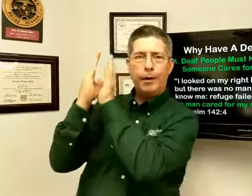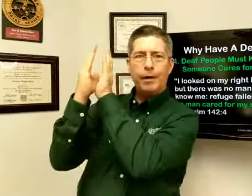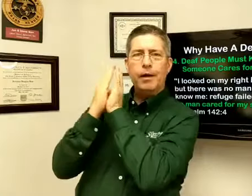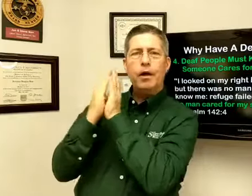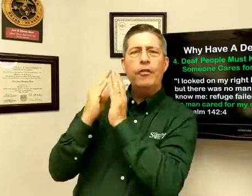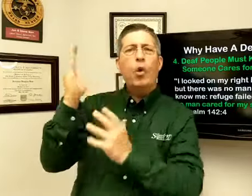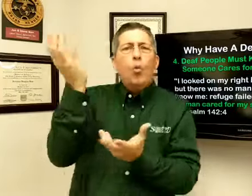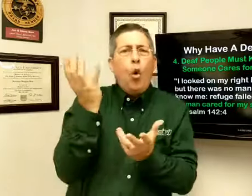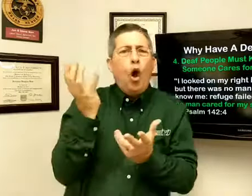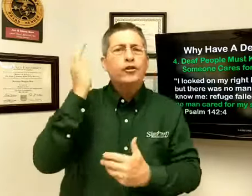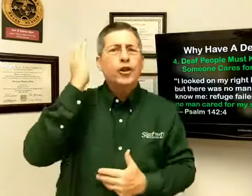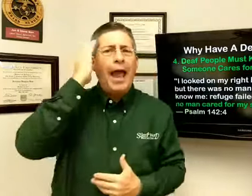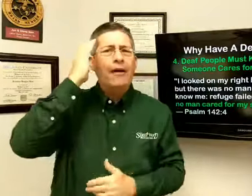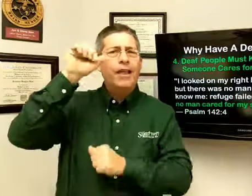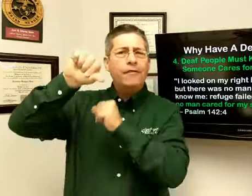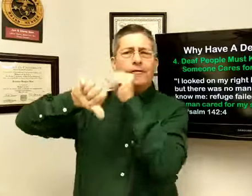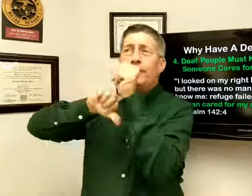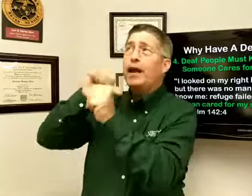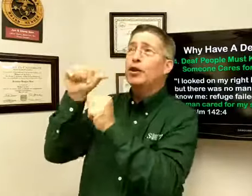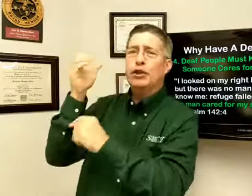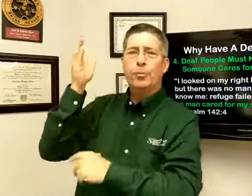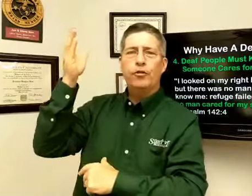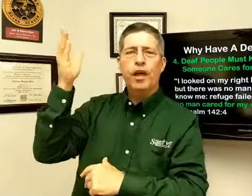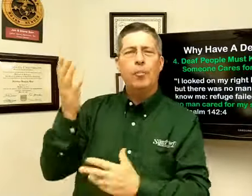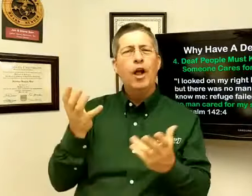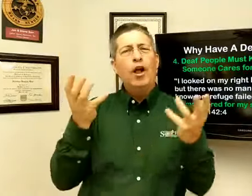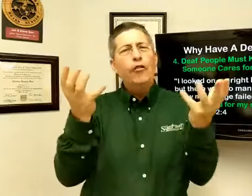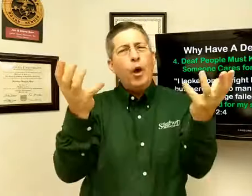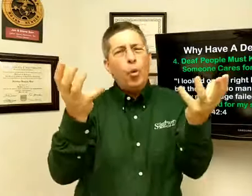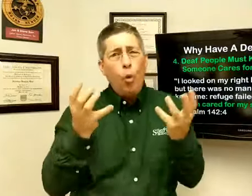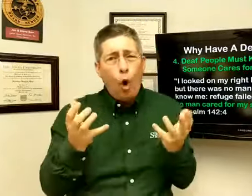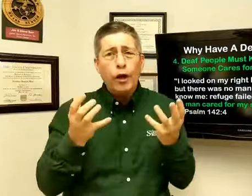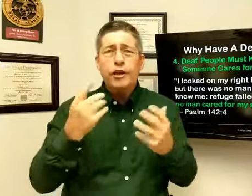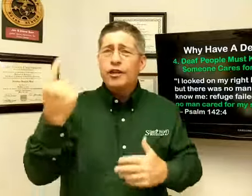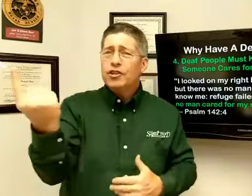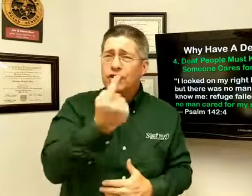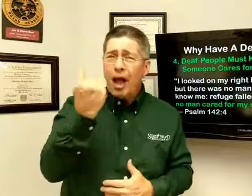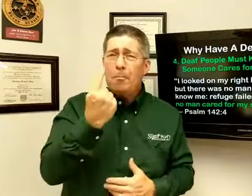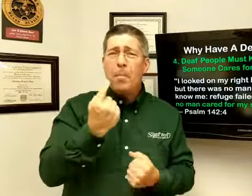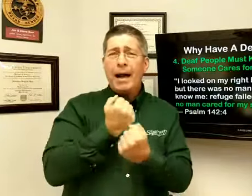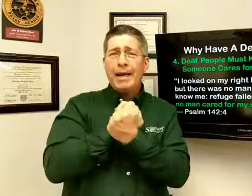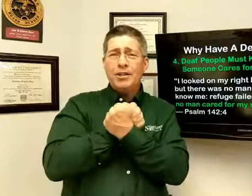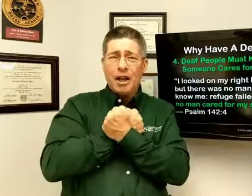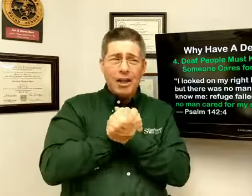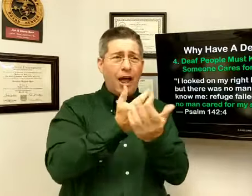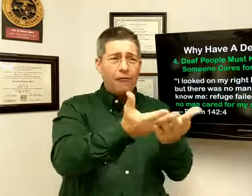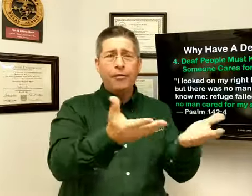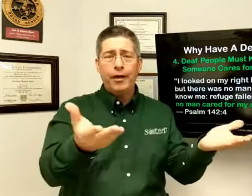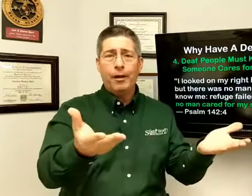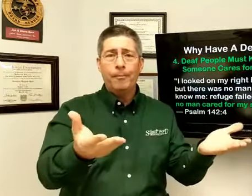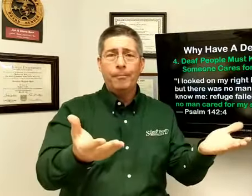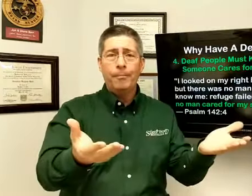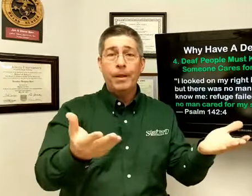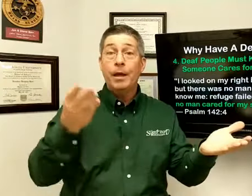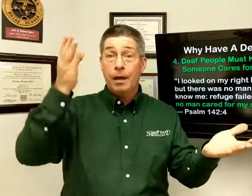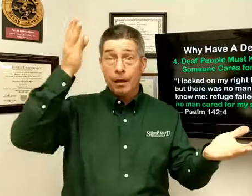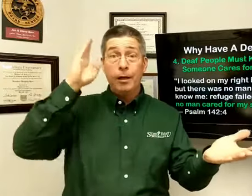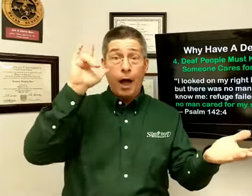that want to have that fellowship with him, that want somebody to love them. God